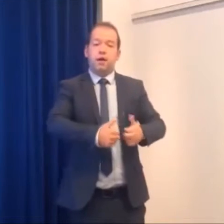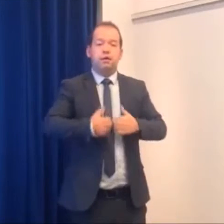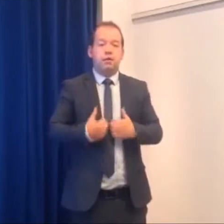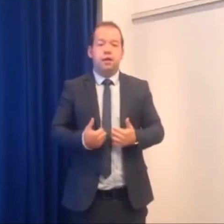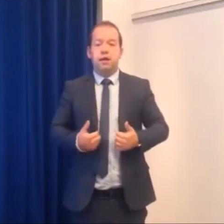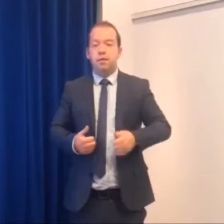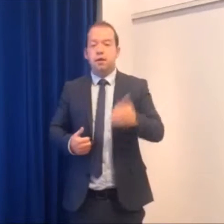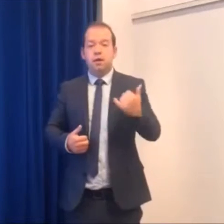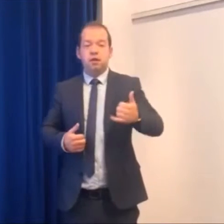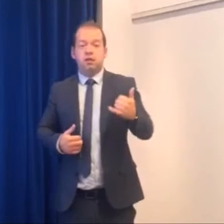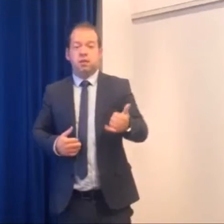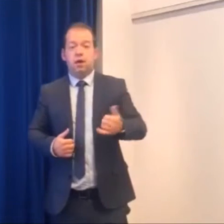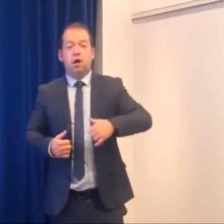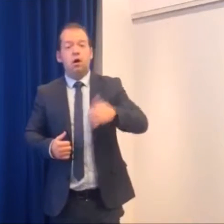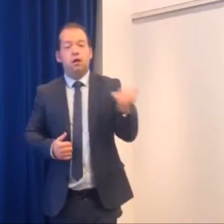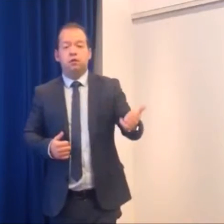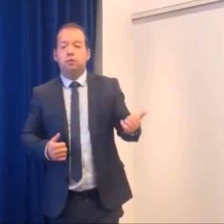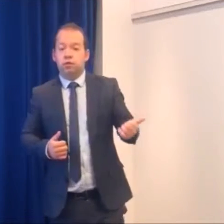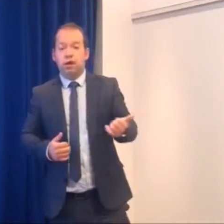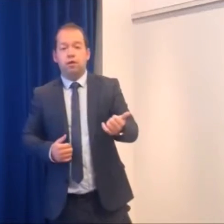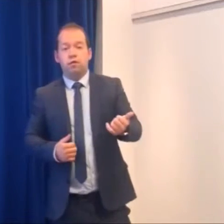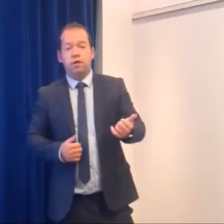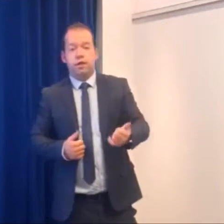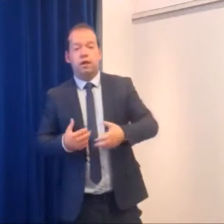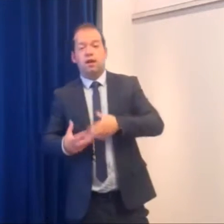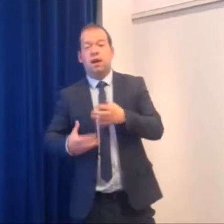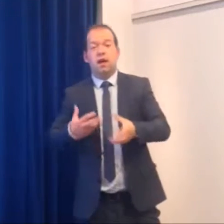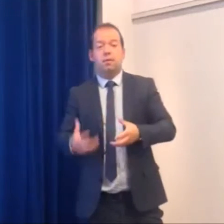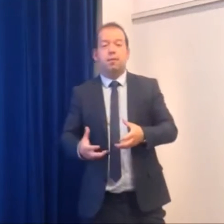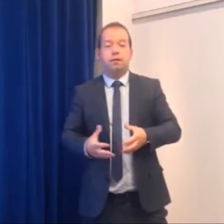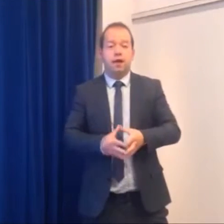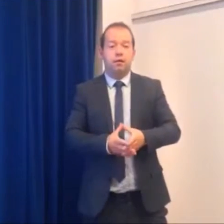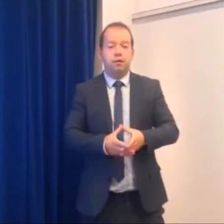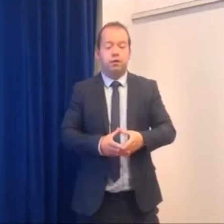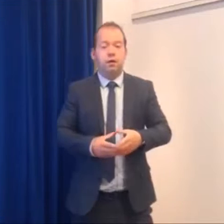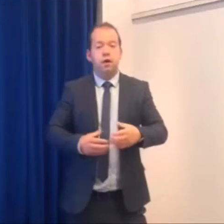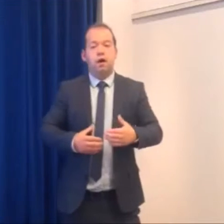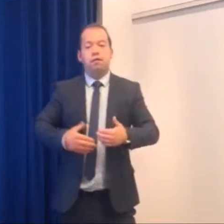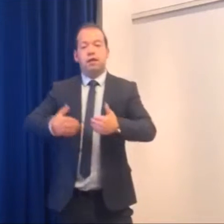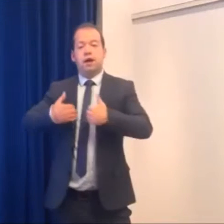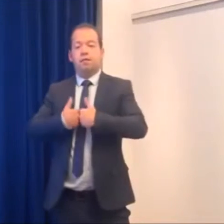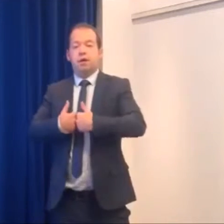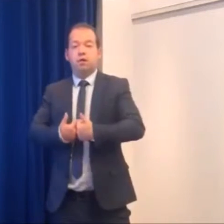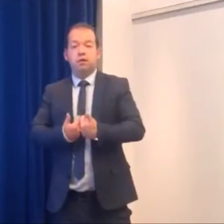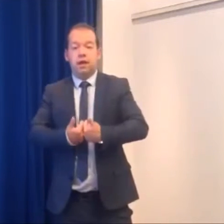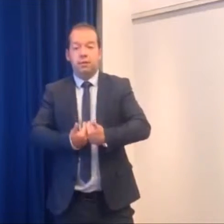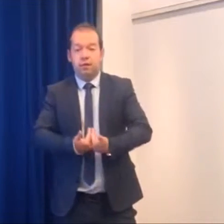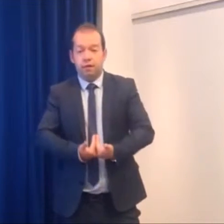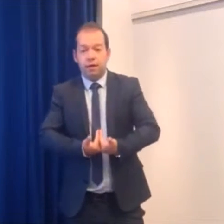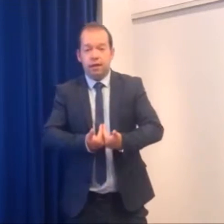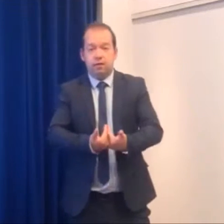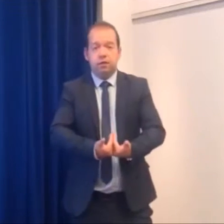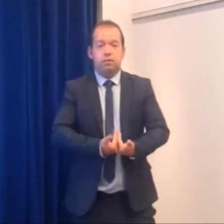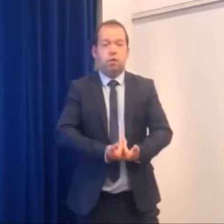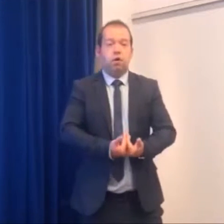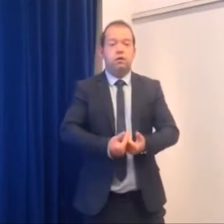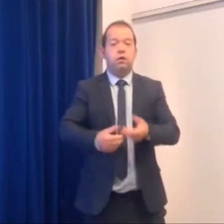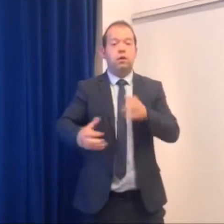into the house and you need me just give me a call and I'll jump straight over to you and I'll help you out that way so obviously I have my own time on the field then to report so